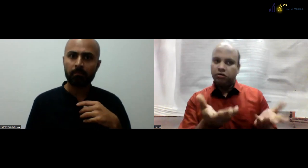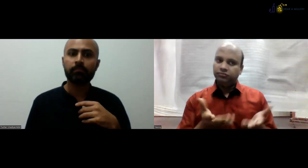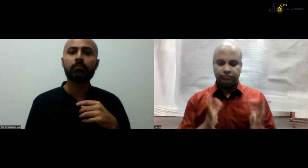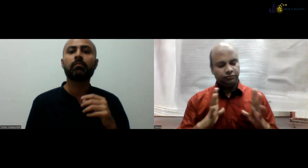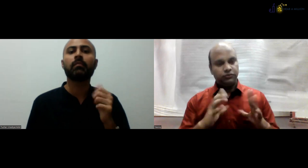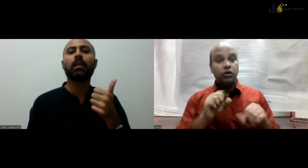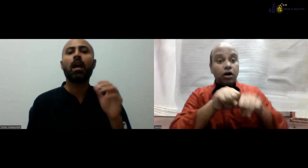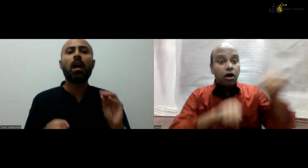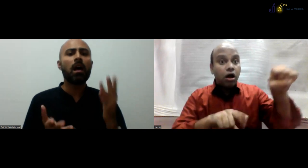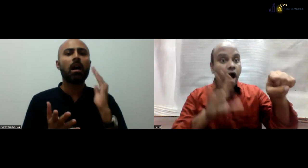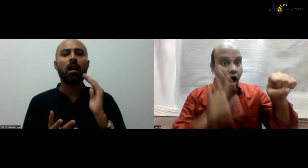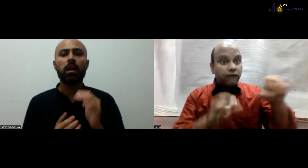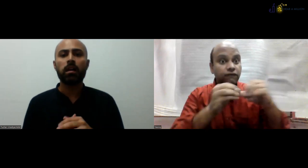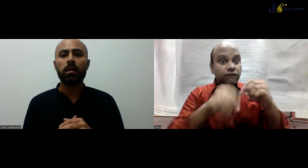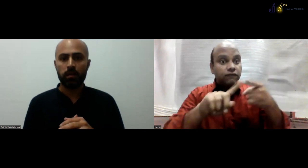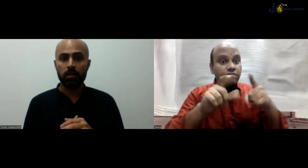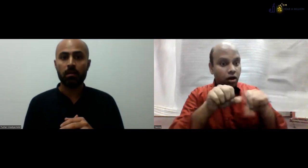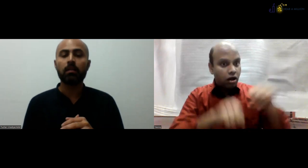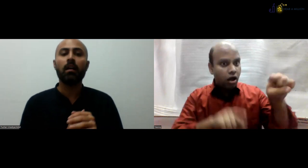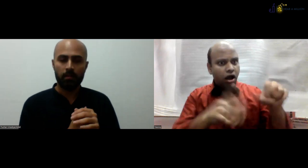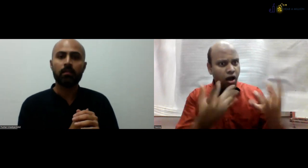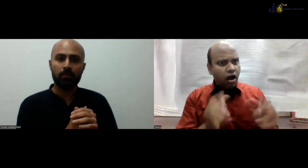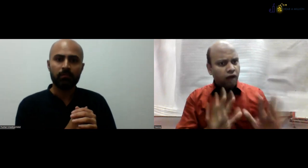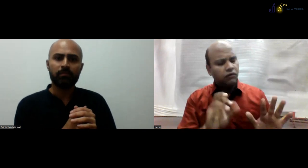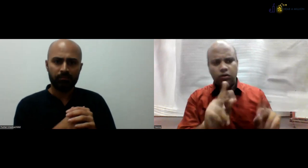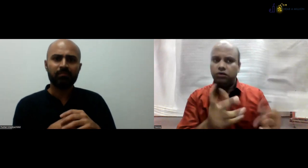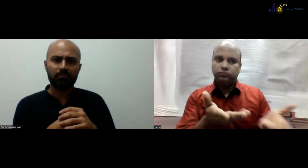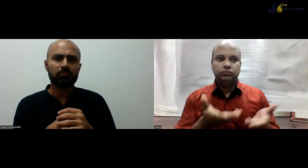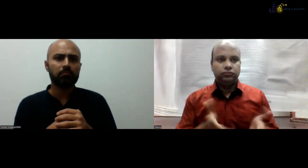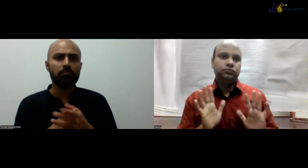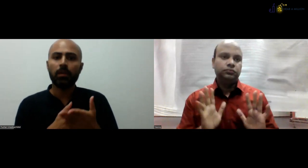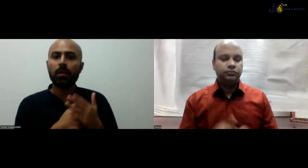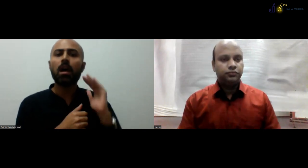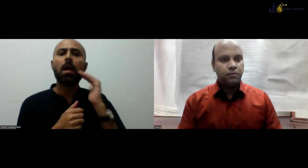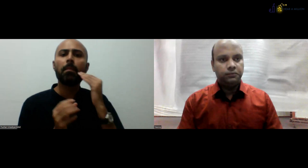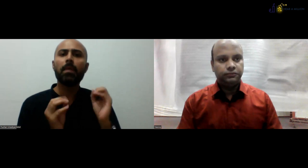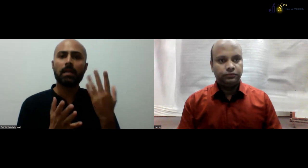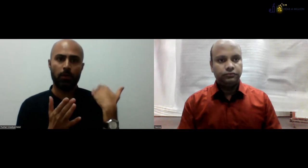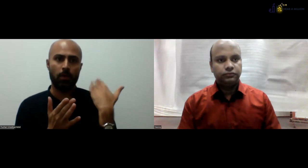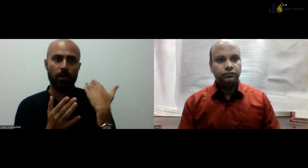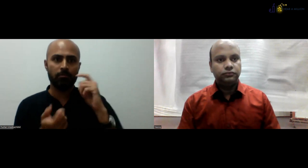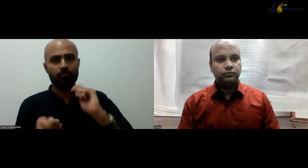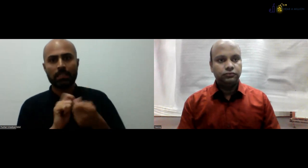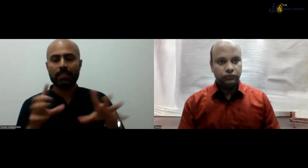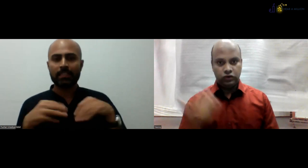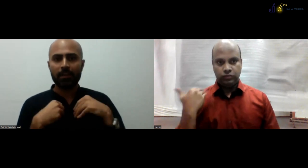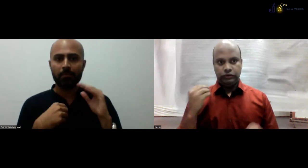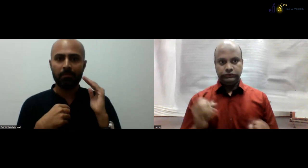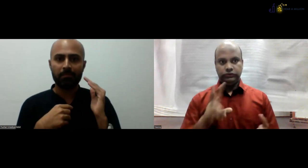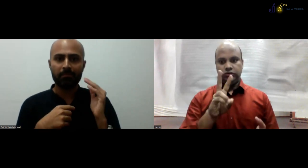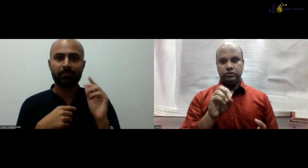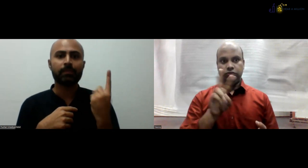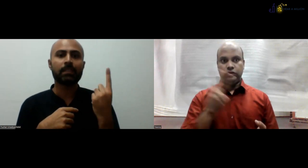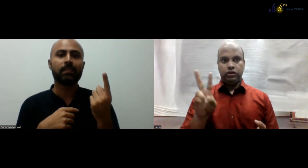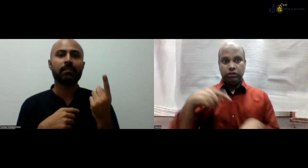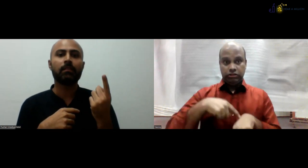And it's okay if there's a deaf teacher who does not use spoken language? Yes. They just want them to be certified only.